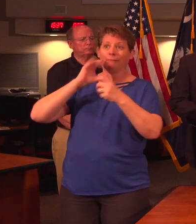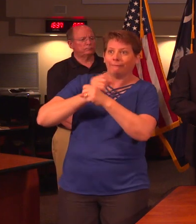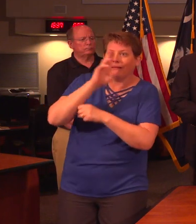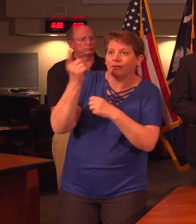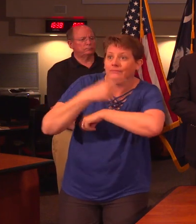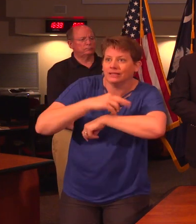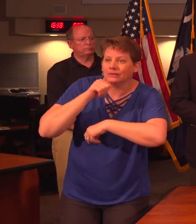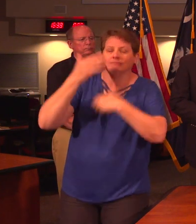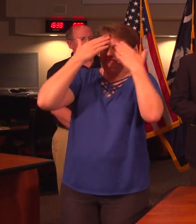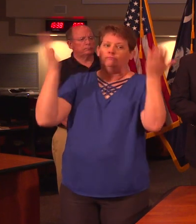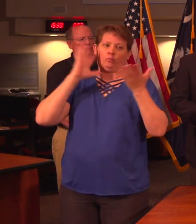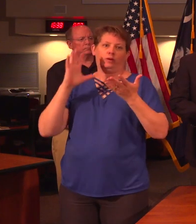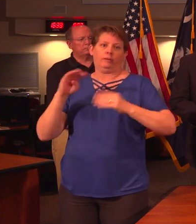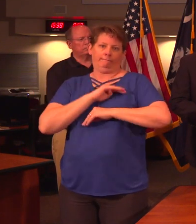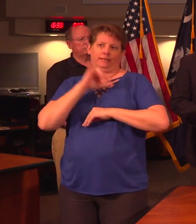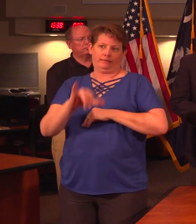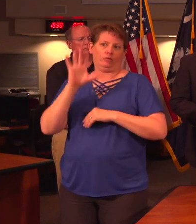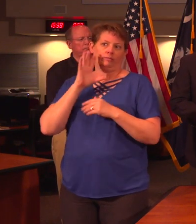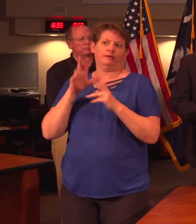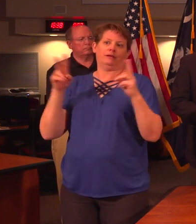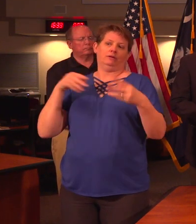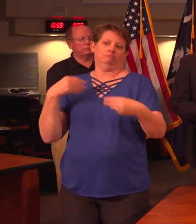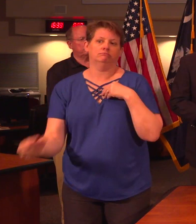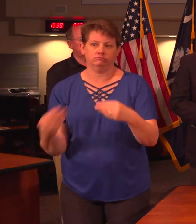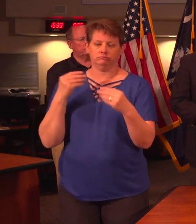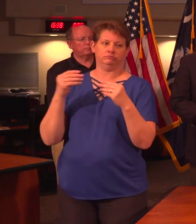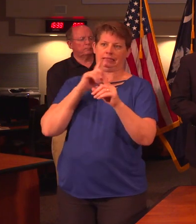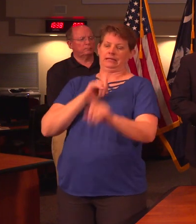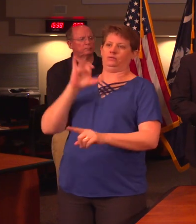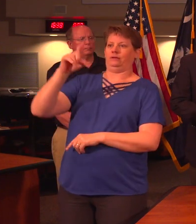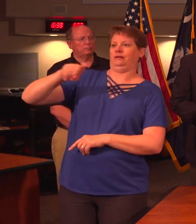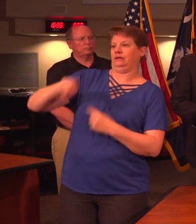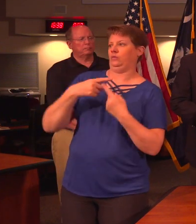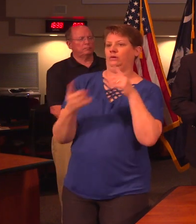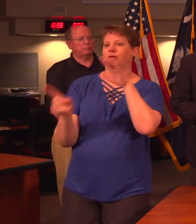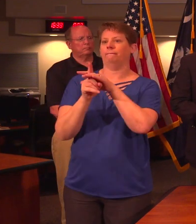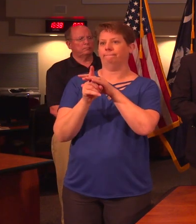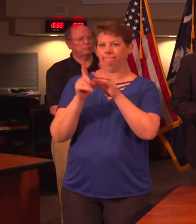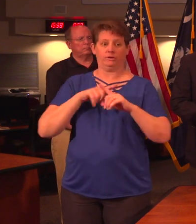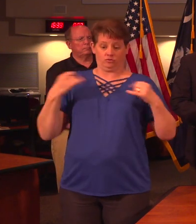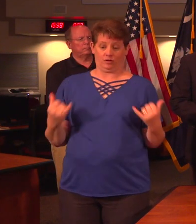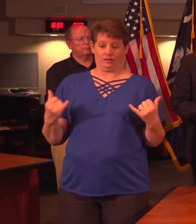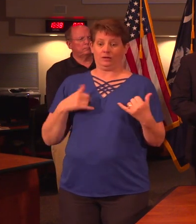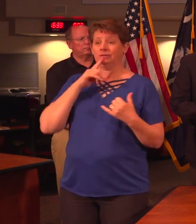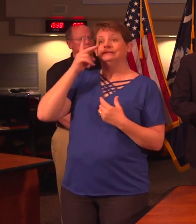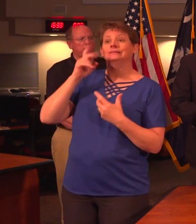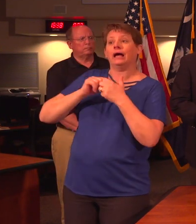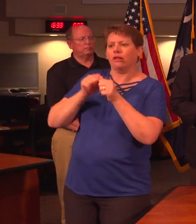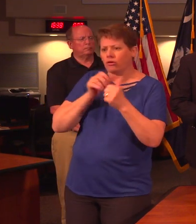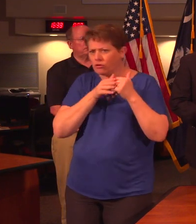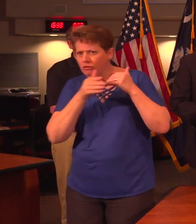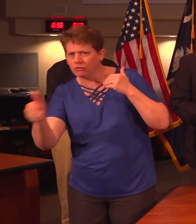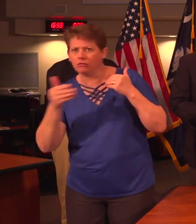we will meet that and we will be very generous and liberal in answering those needs when they come up. But right now, we just need to really see how long this is